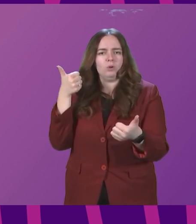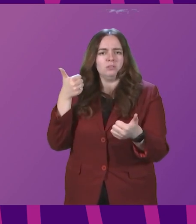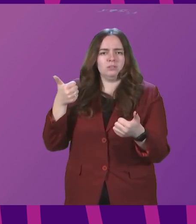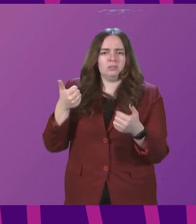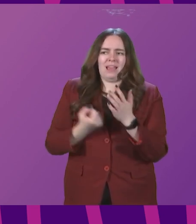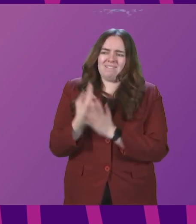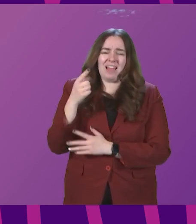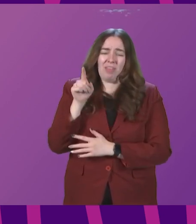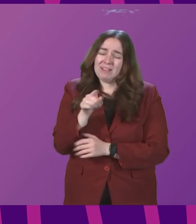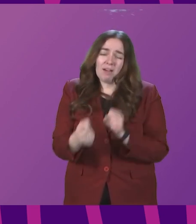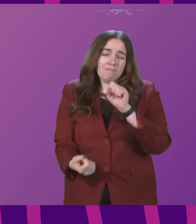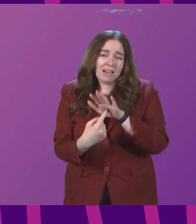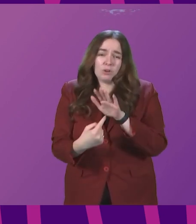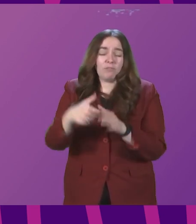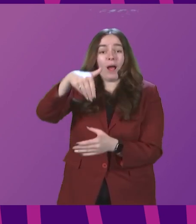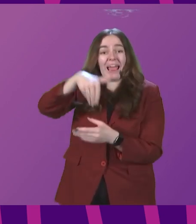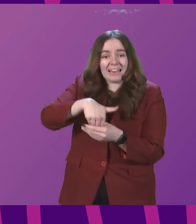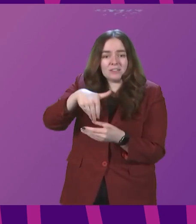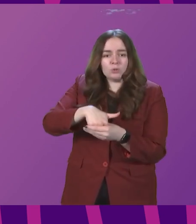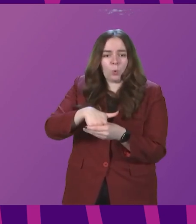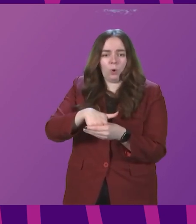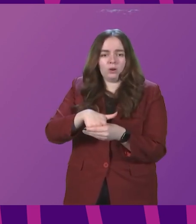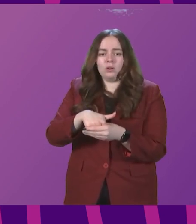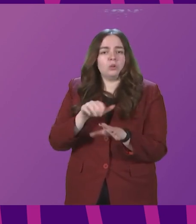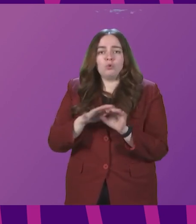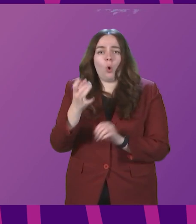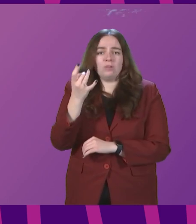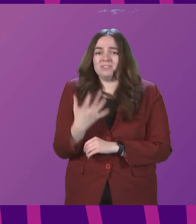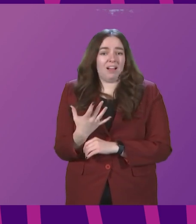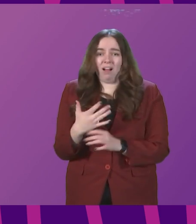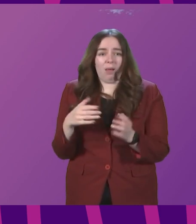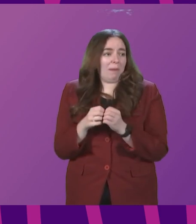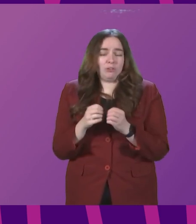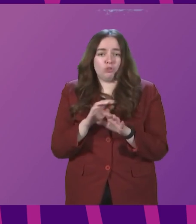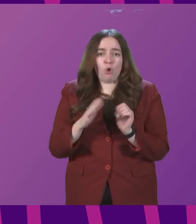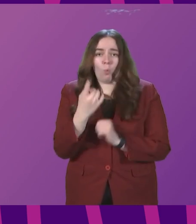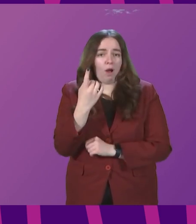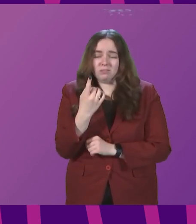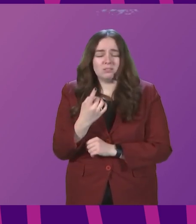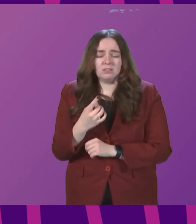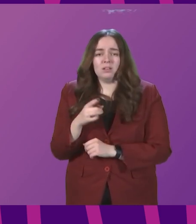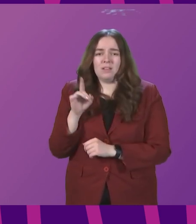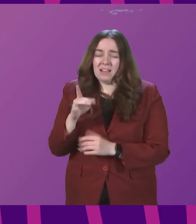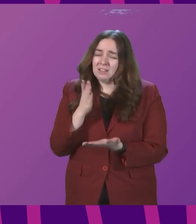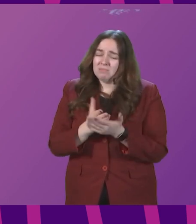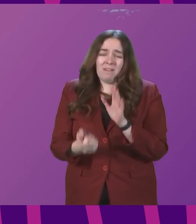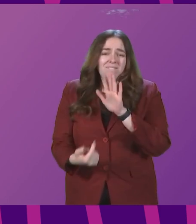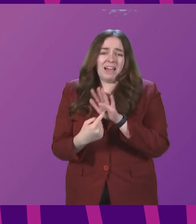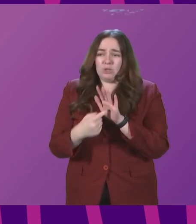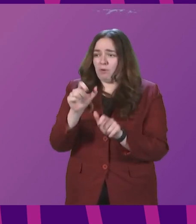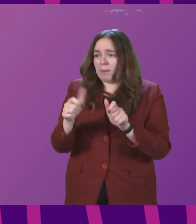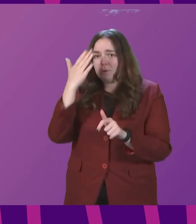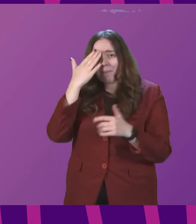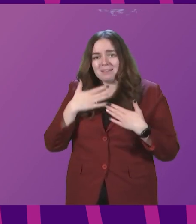vital for indoor sports events, not a single mention in her statement. These are vital for people's mental and physical health.